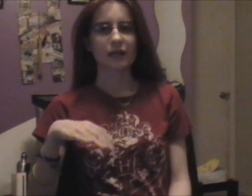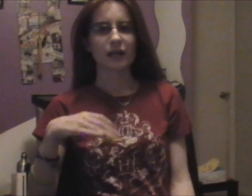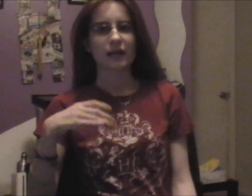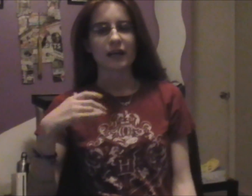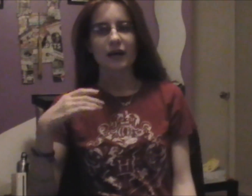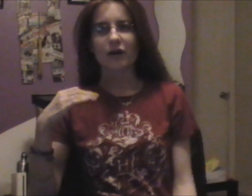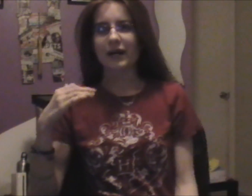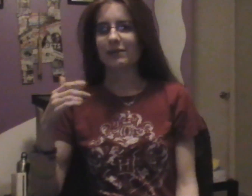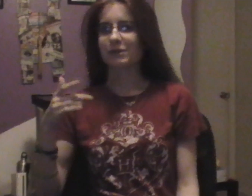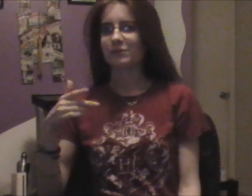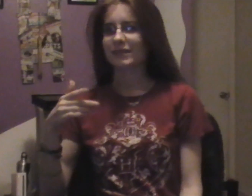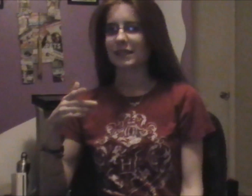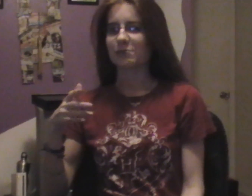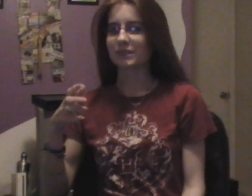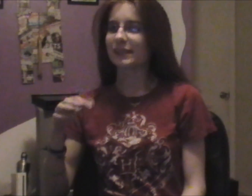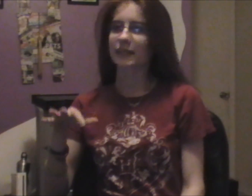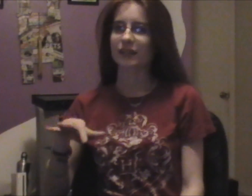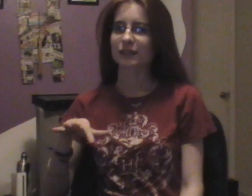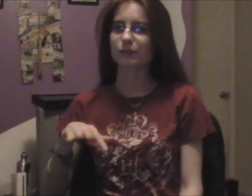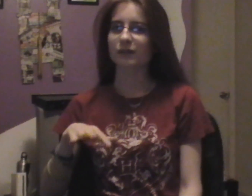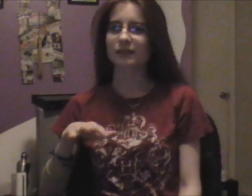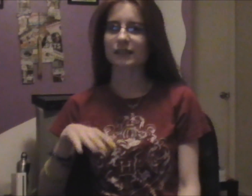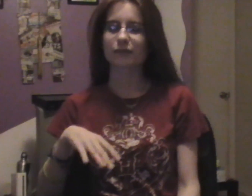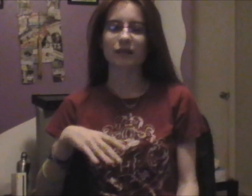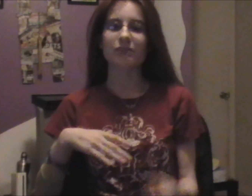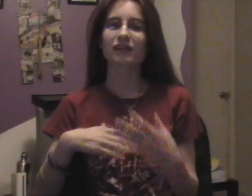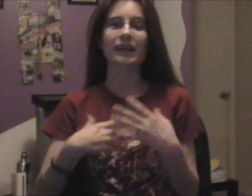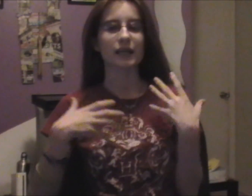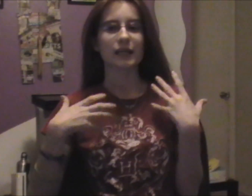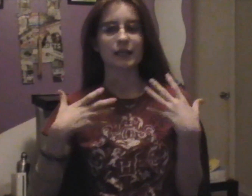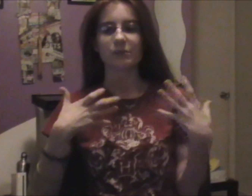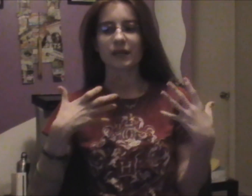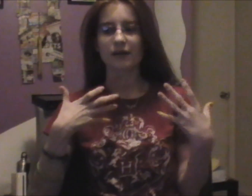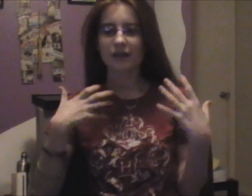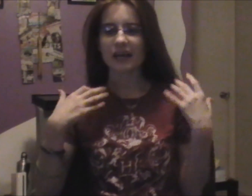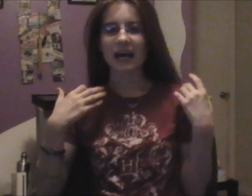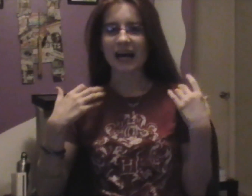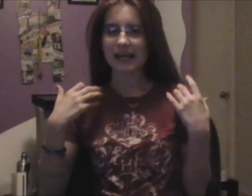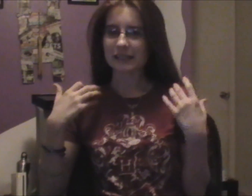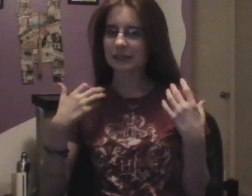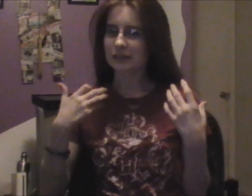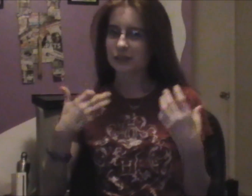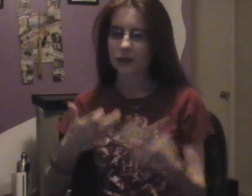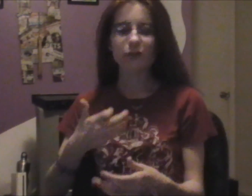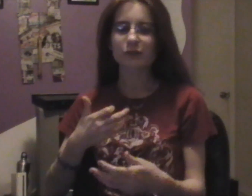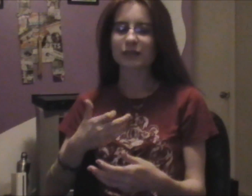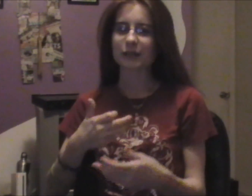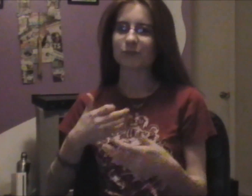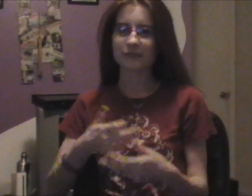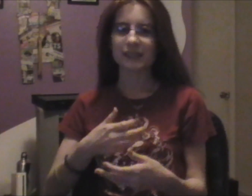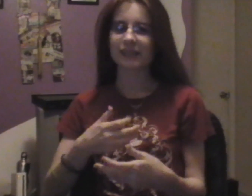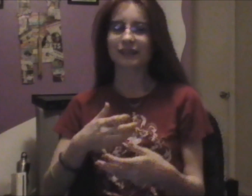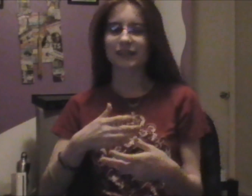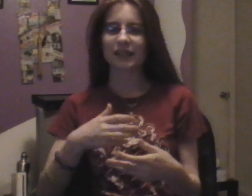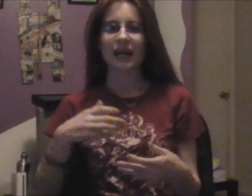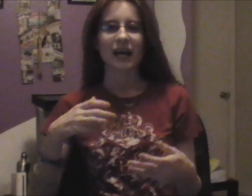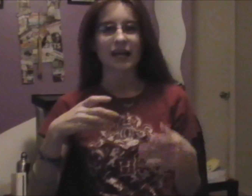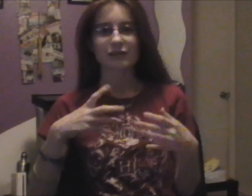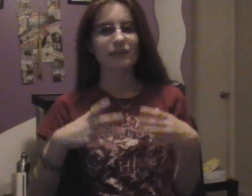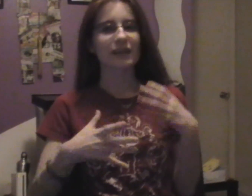Now, I am a pretty meticulous person. Whenever I email, I go to it immediately. I don't